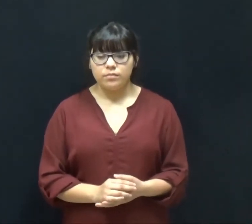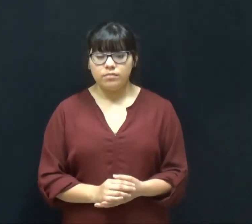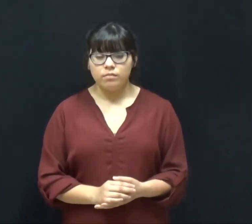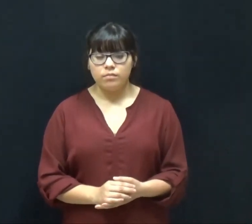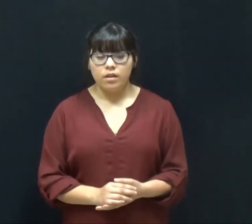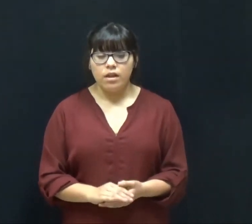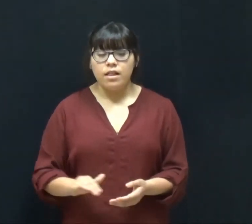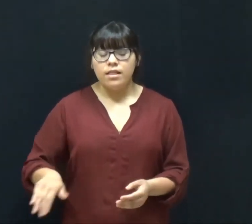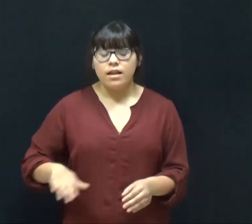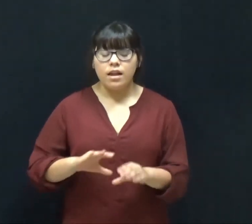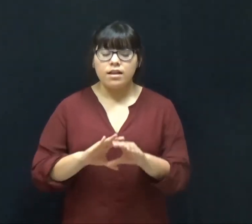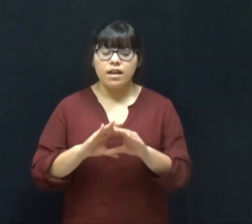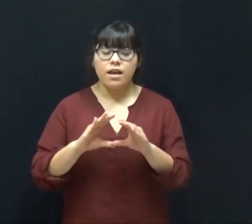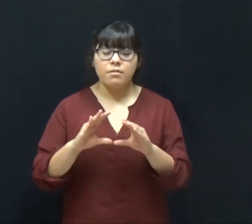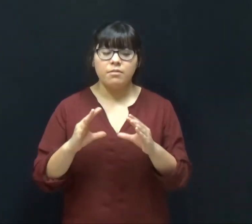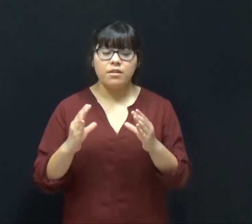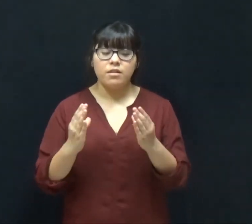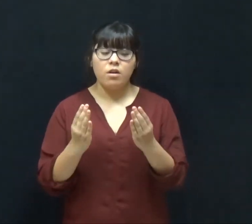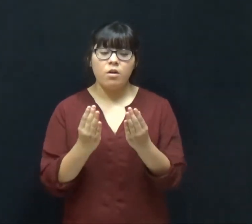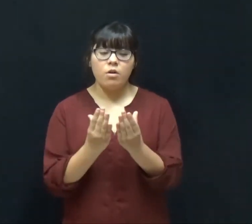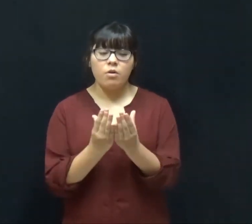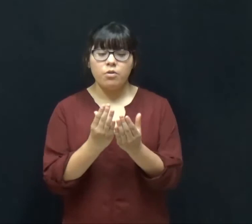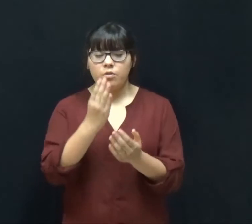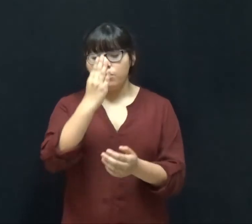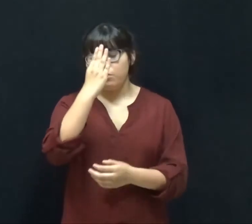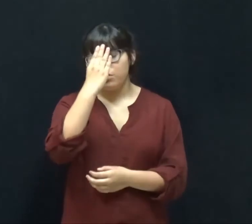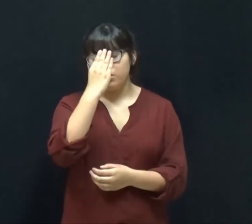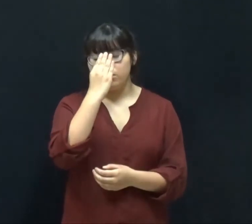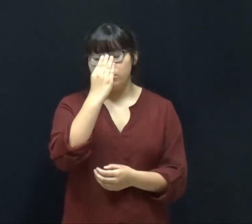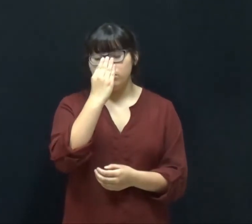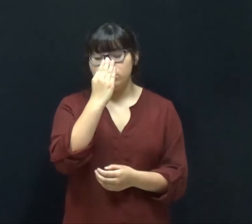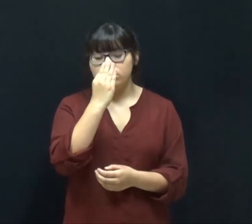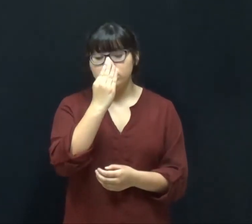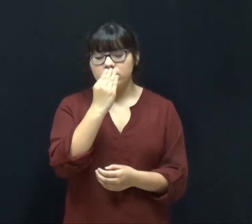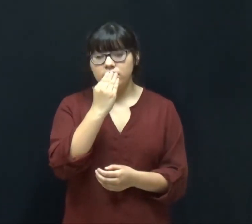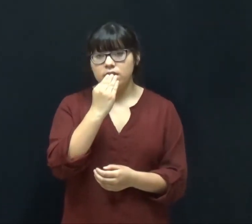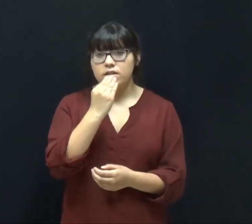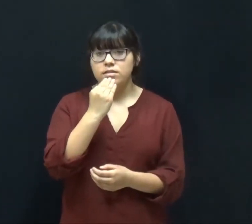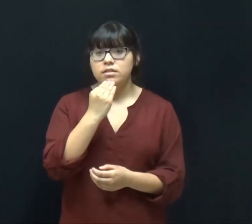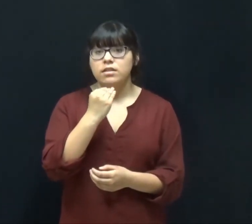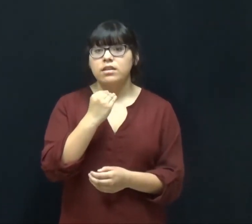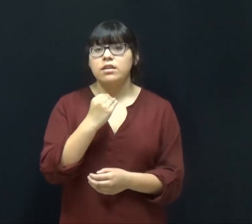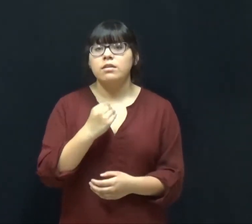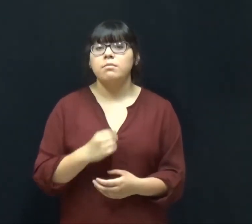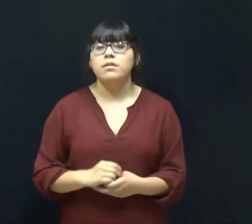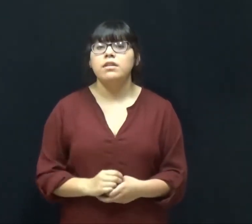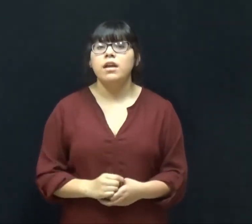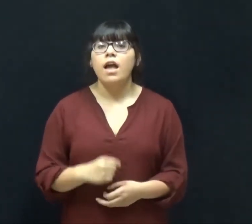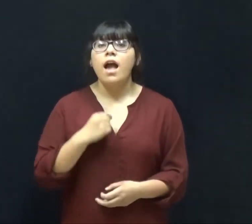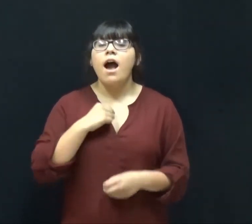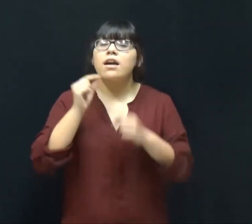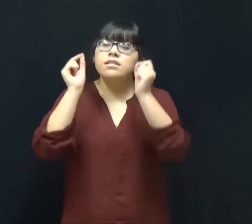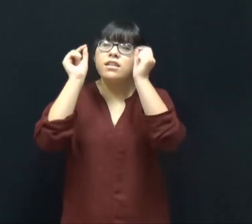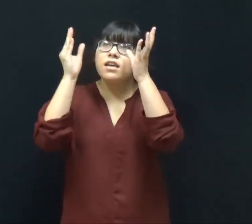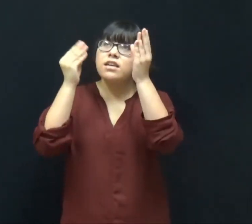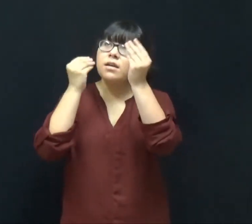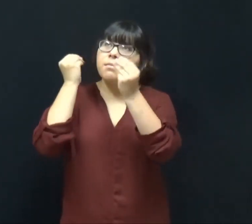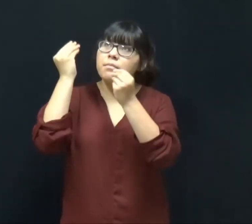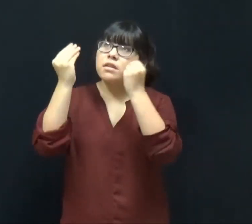Late at night when all the world is sleeping I'll stay up and